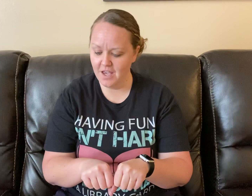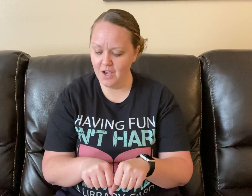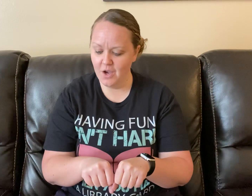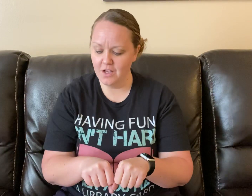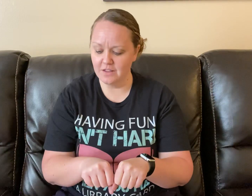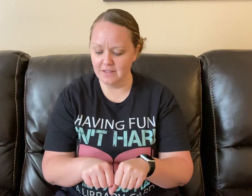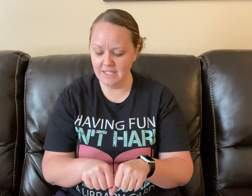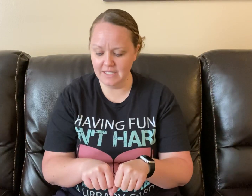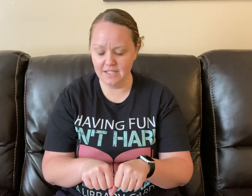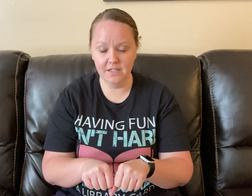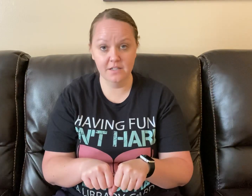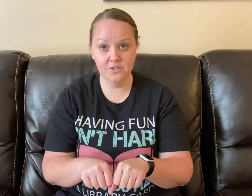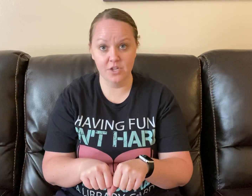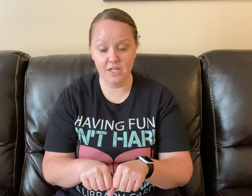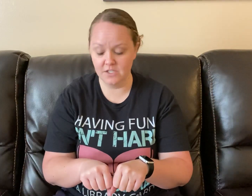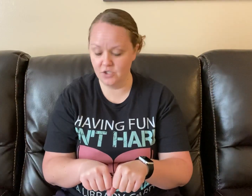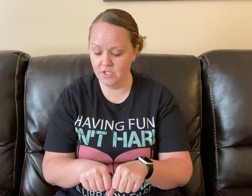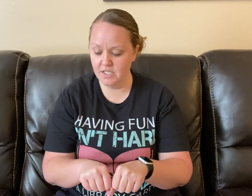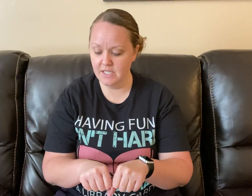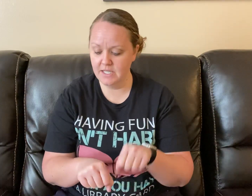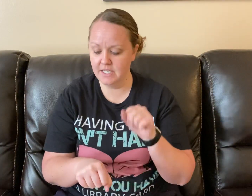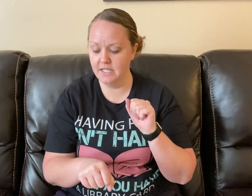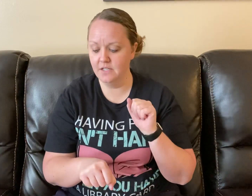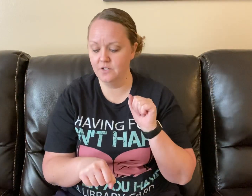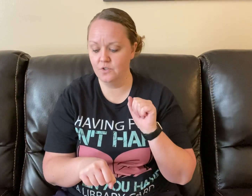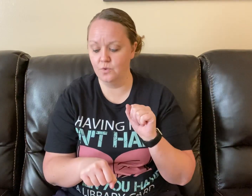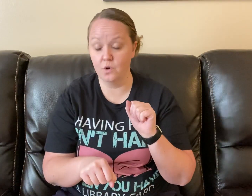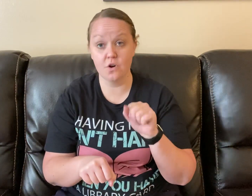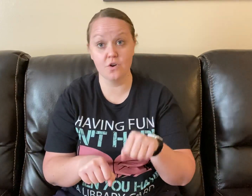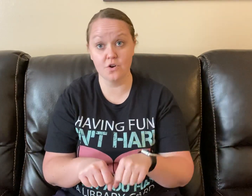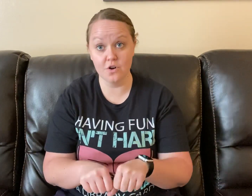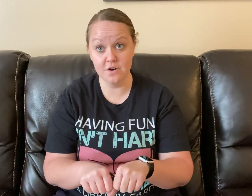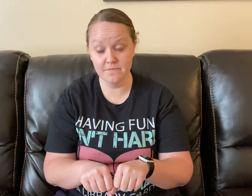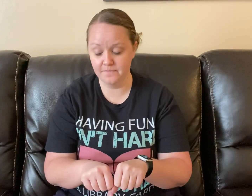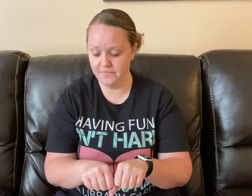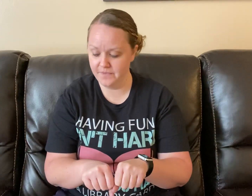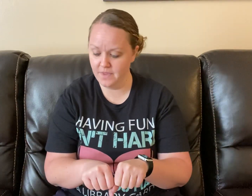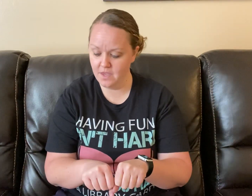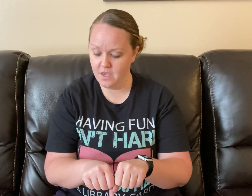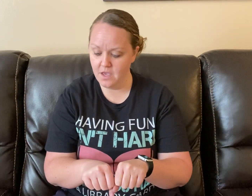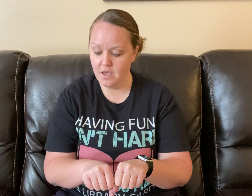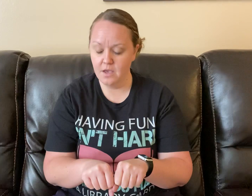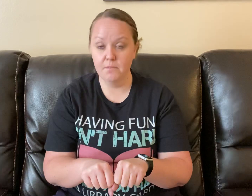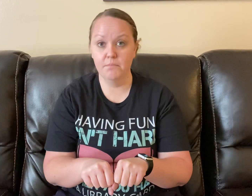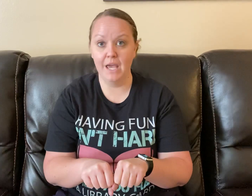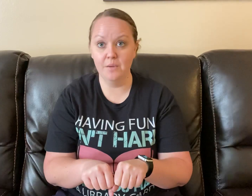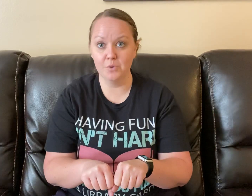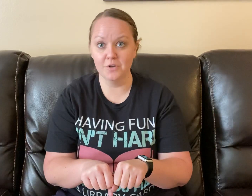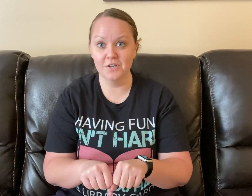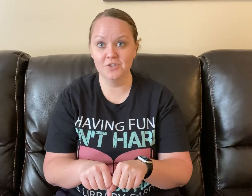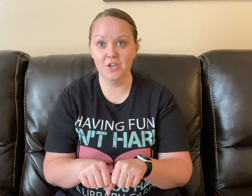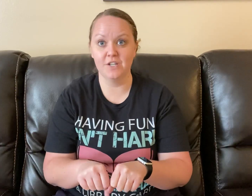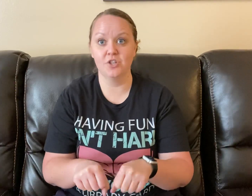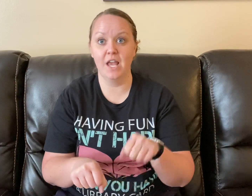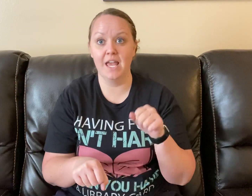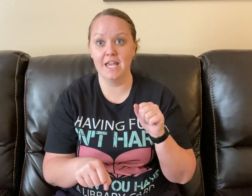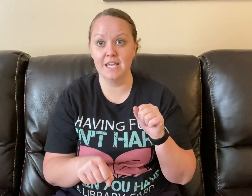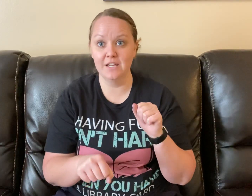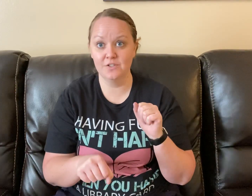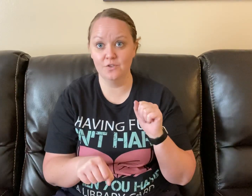Leaning. Change E to er. Paper. Change A to